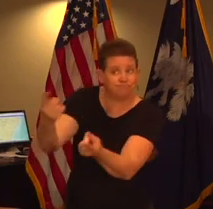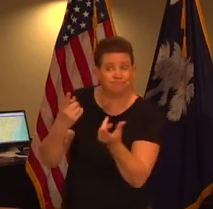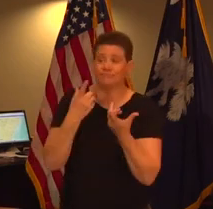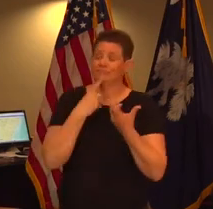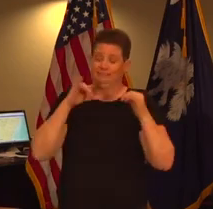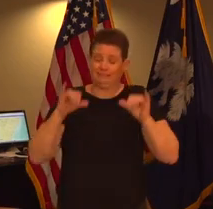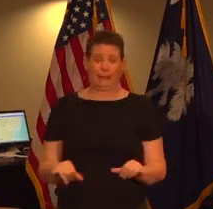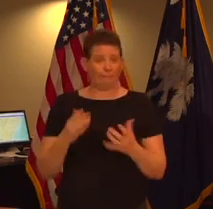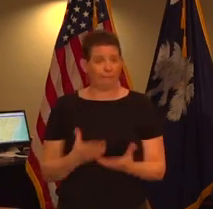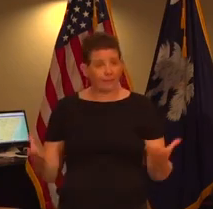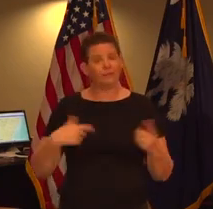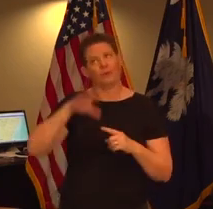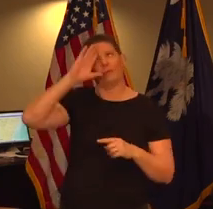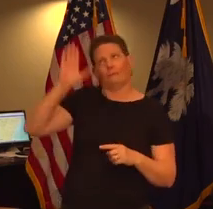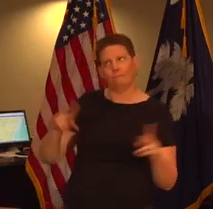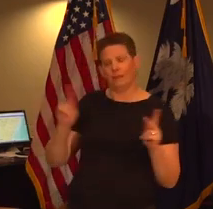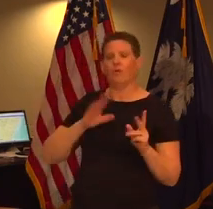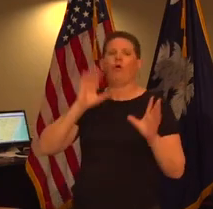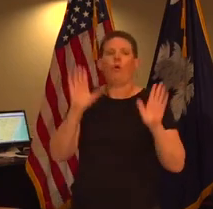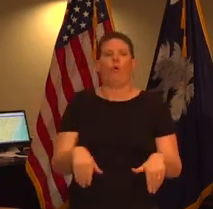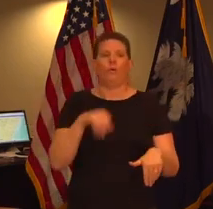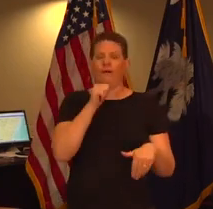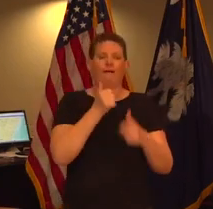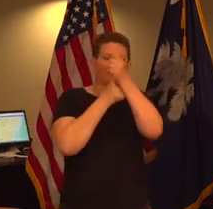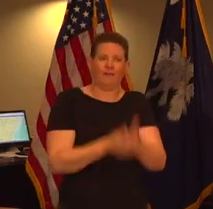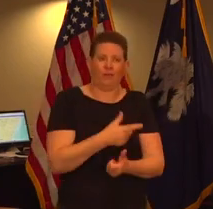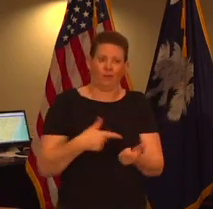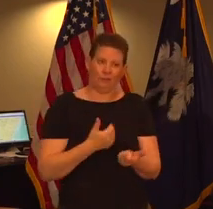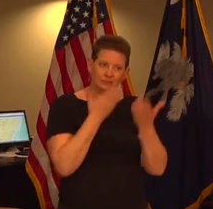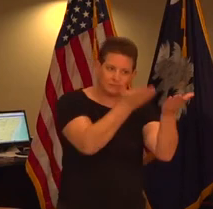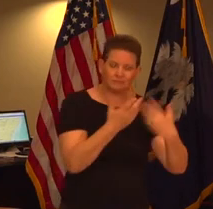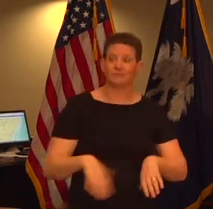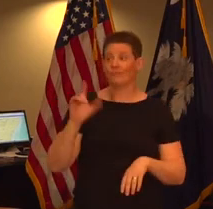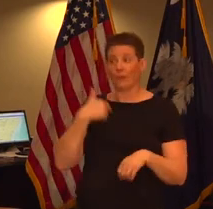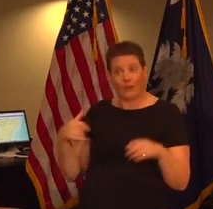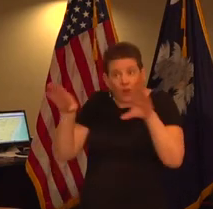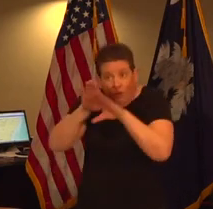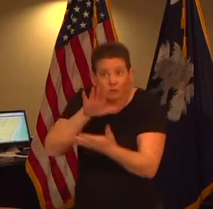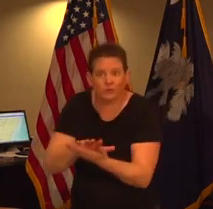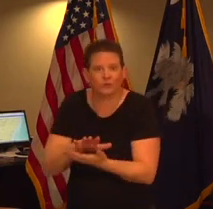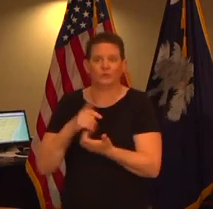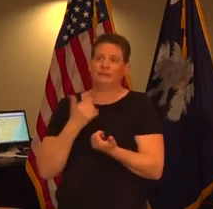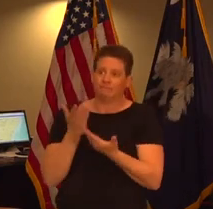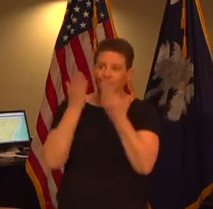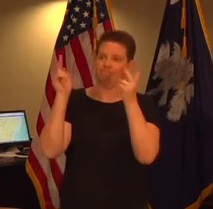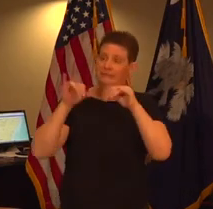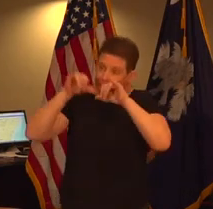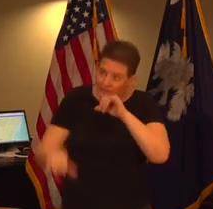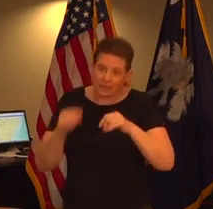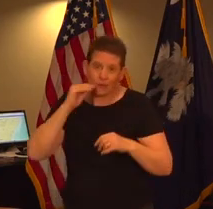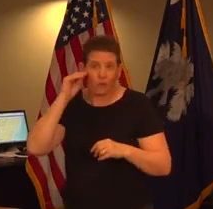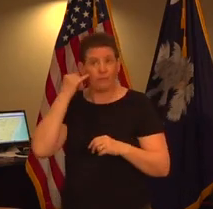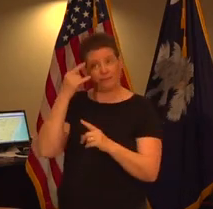that people haven't necessarily been following those measures so with school closures and the recommendation for people to stay home if